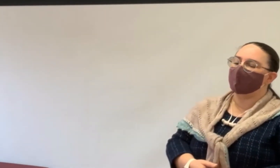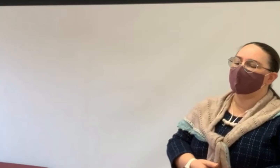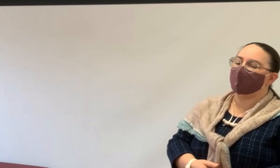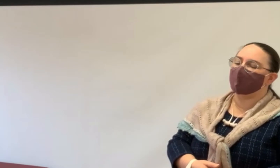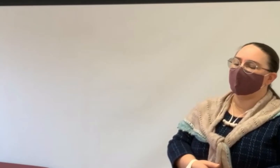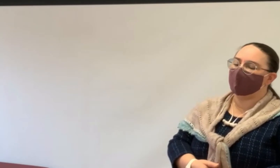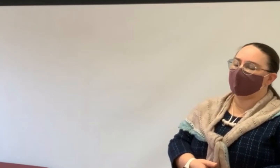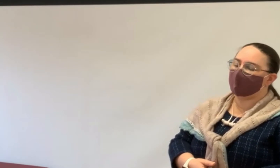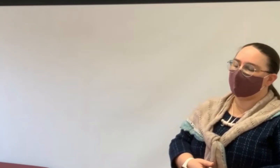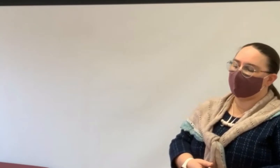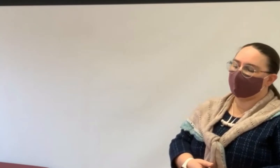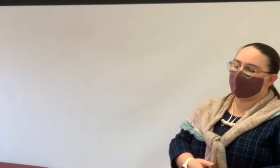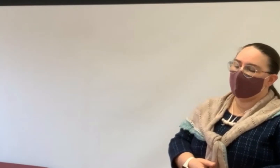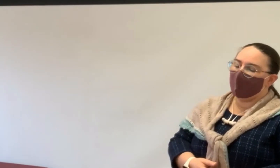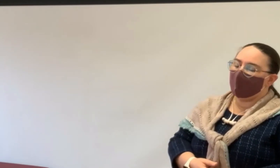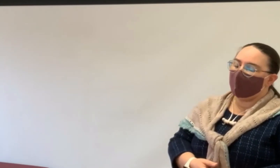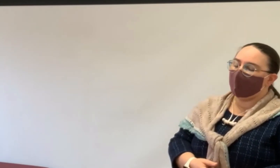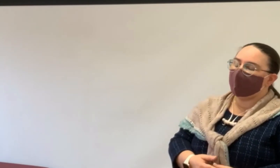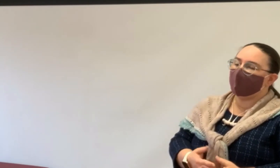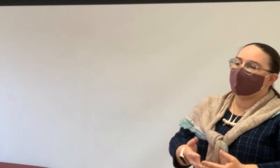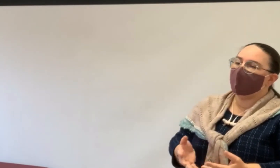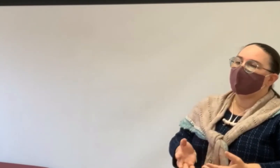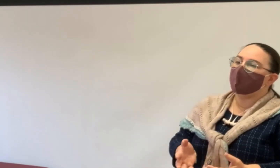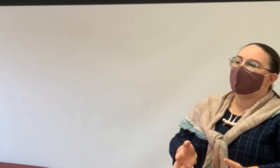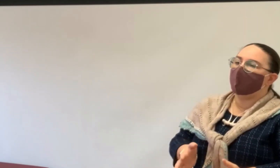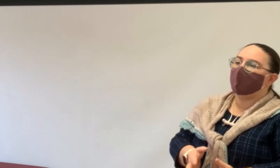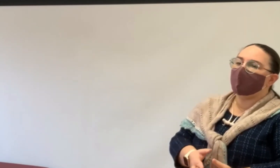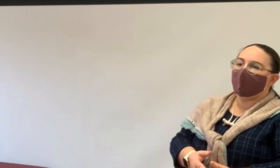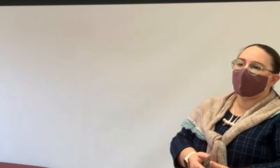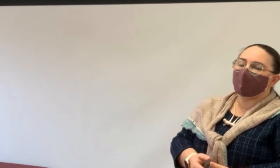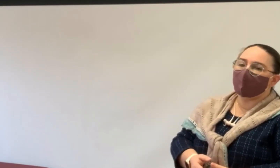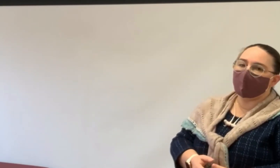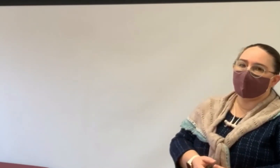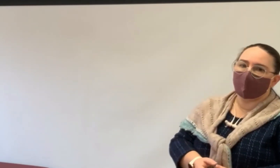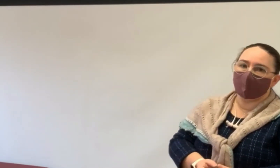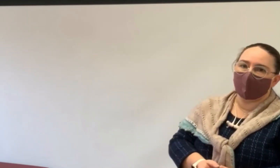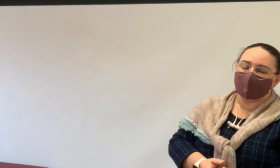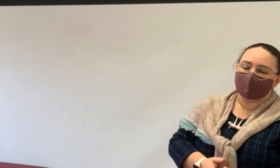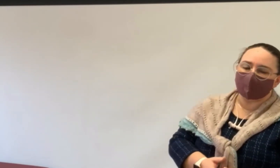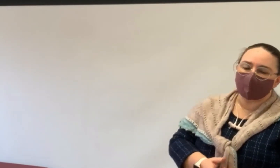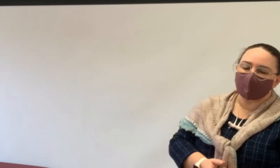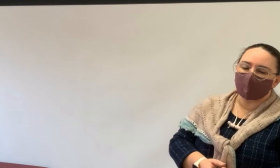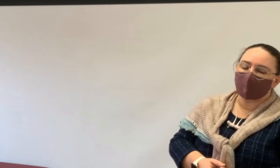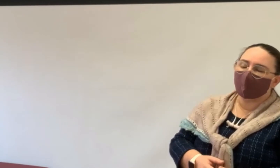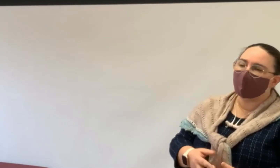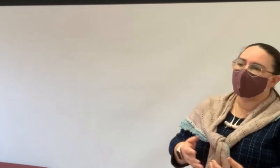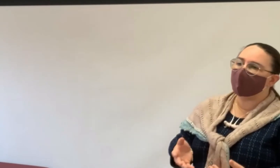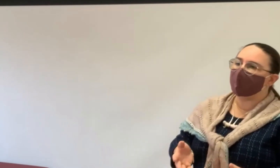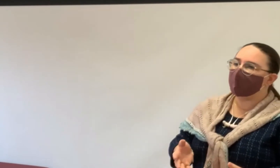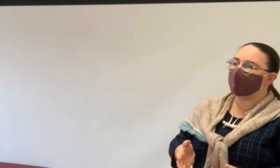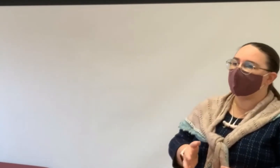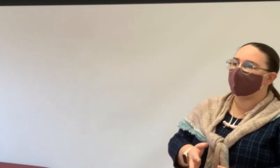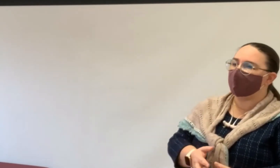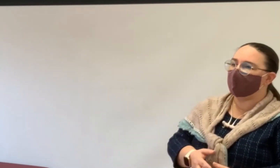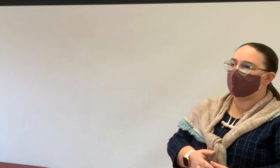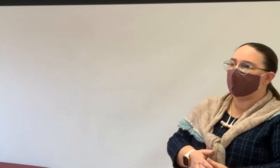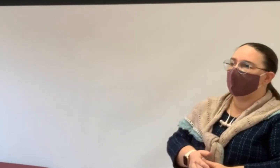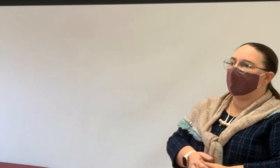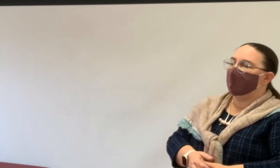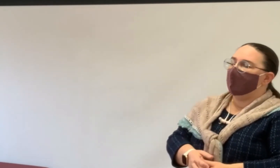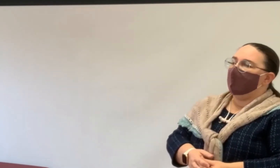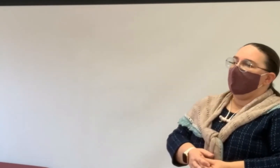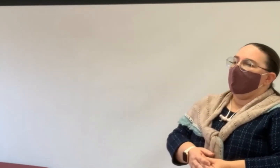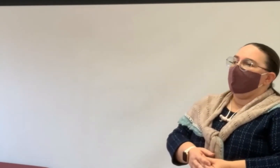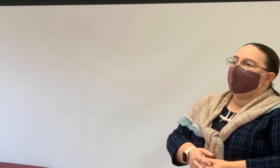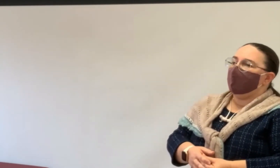didn't understand how it had started. But reverse mortgages can actually be really great because they meet a specific need.